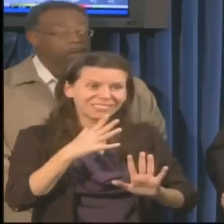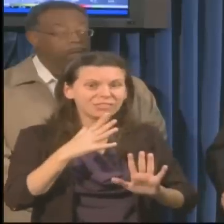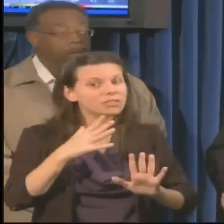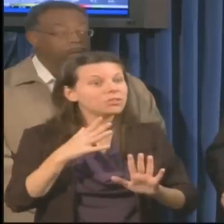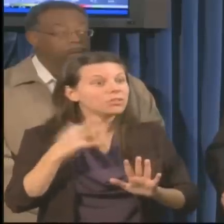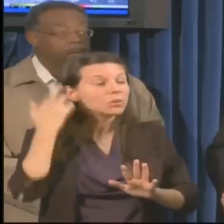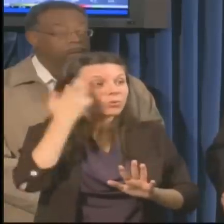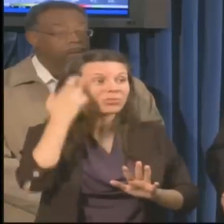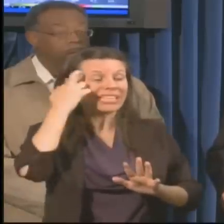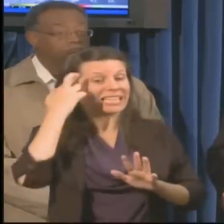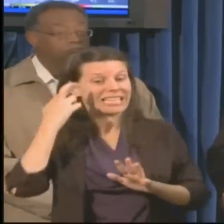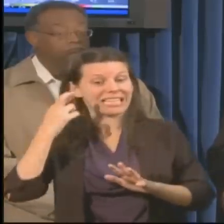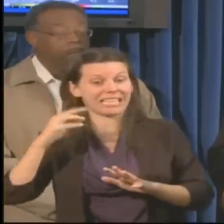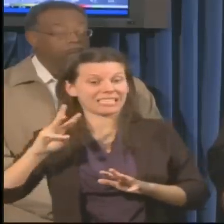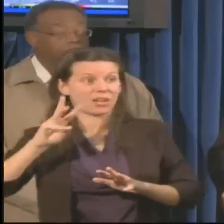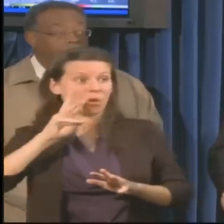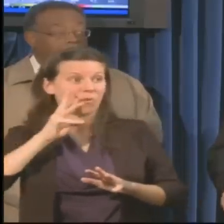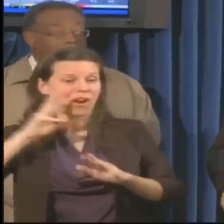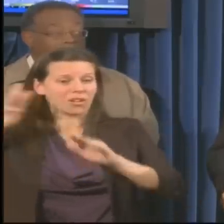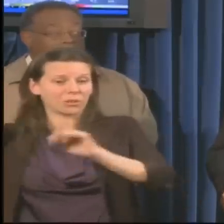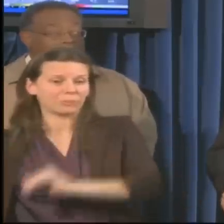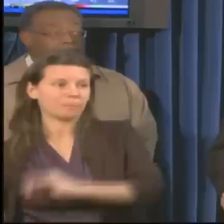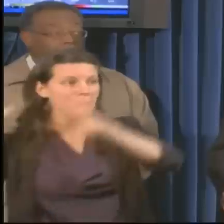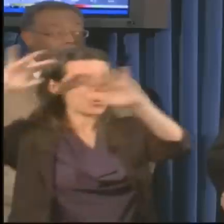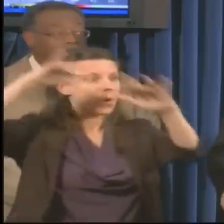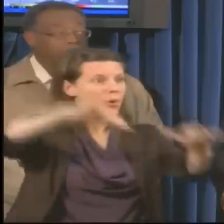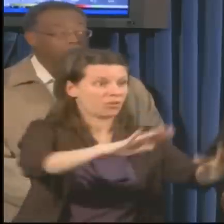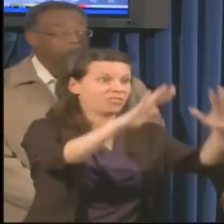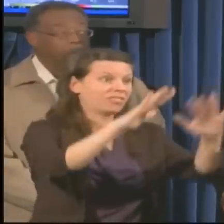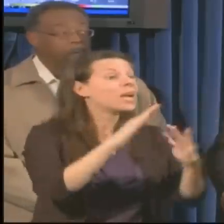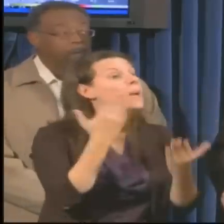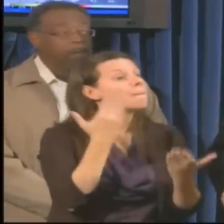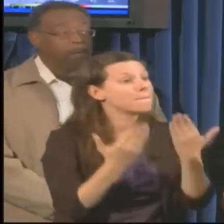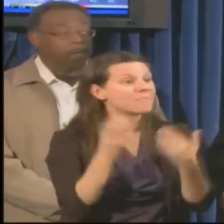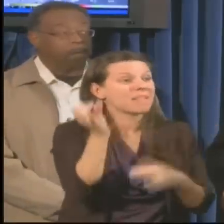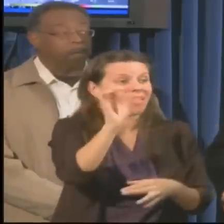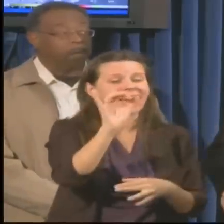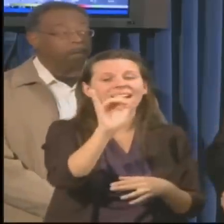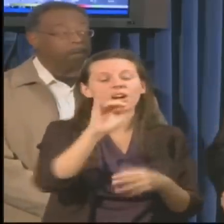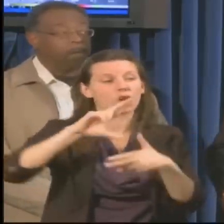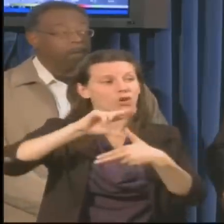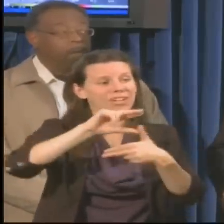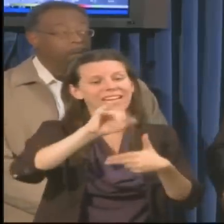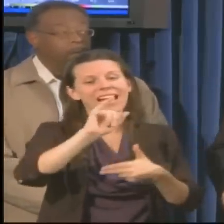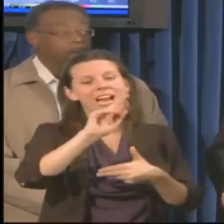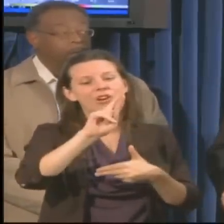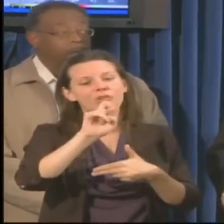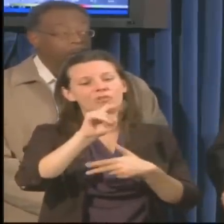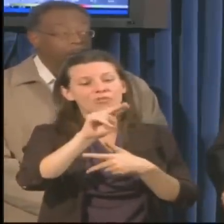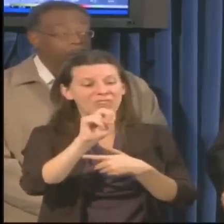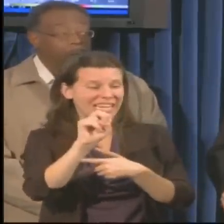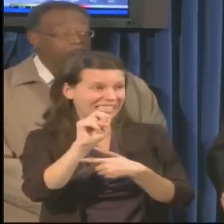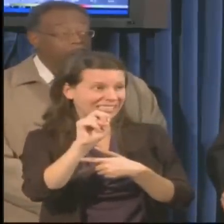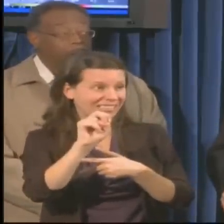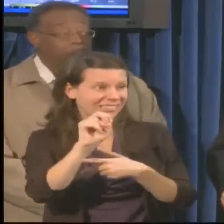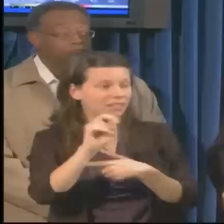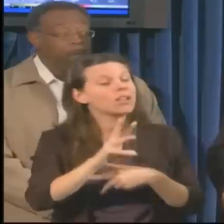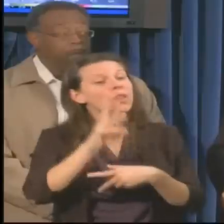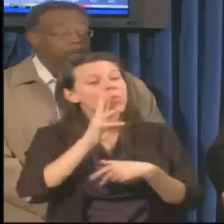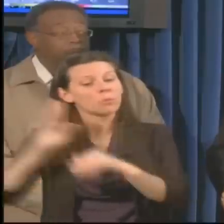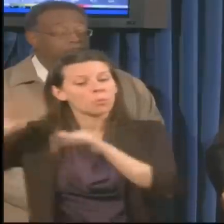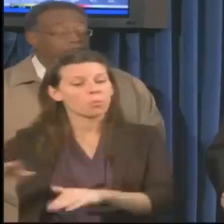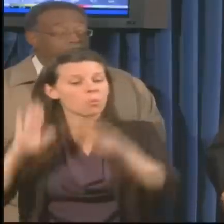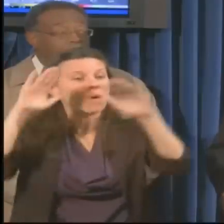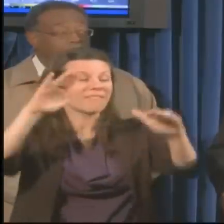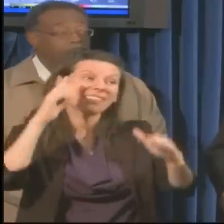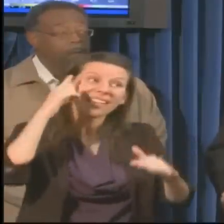close to or near what we had with Irene. The waves are predicted to be, I believe, six to nine feet in